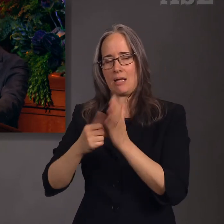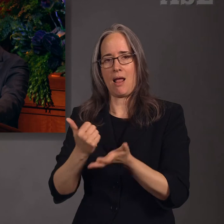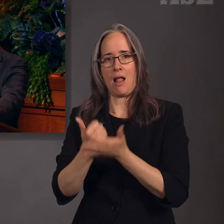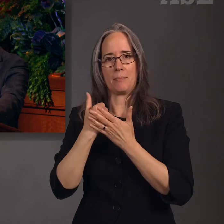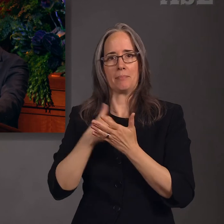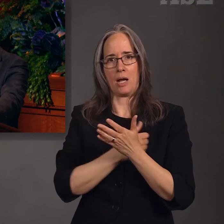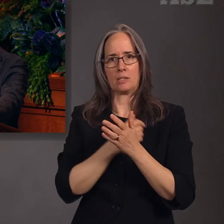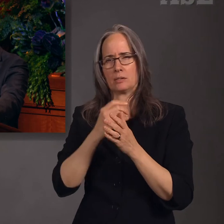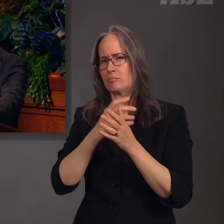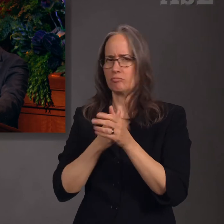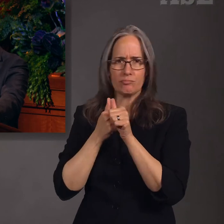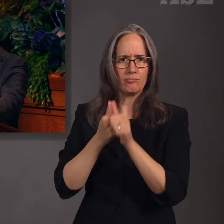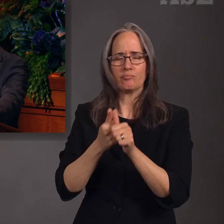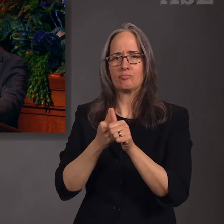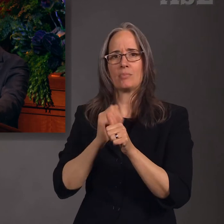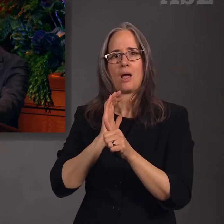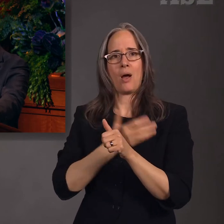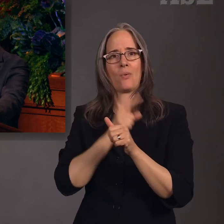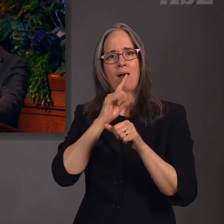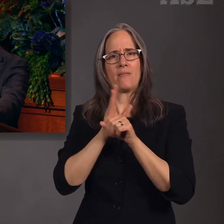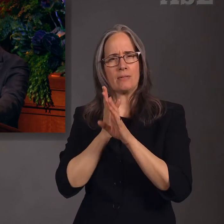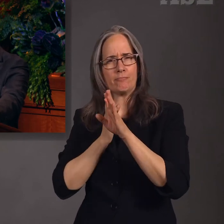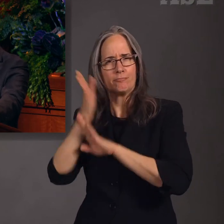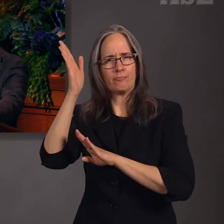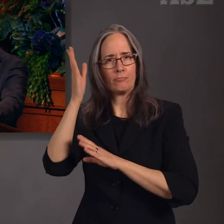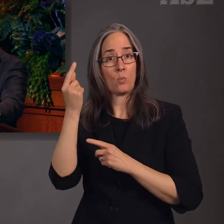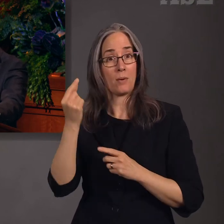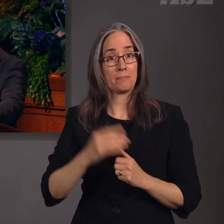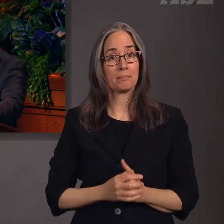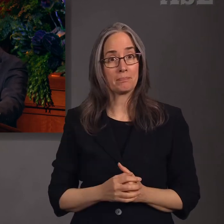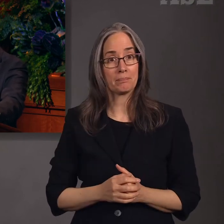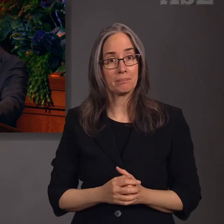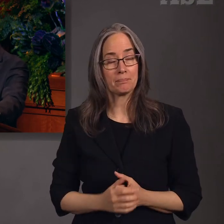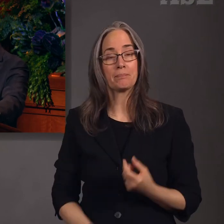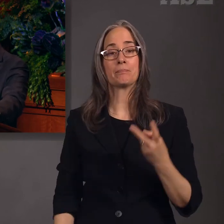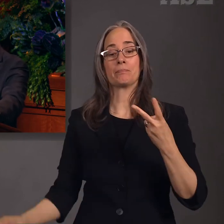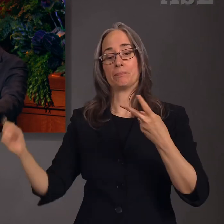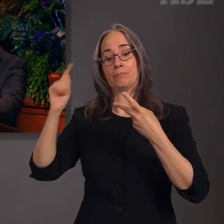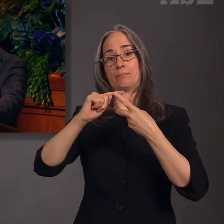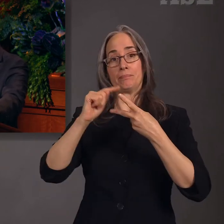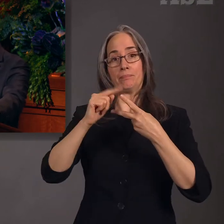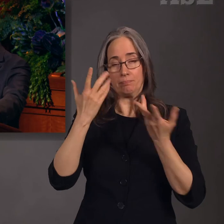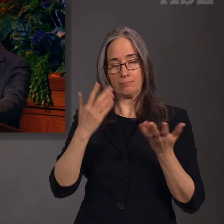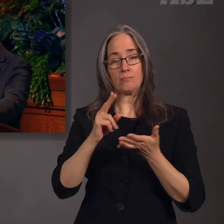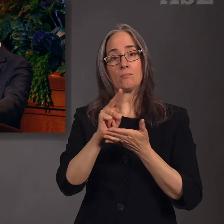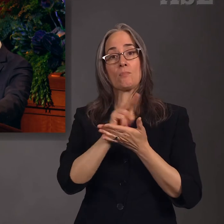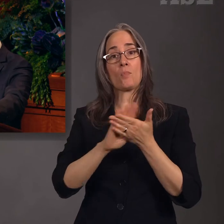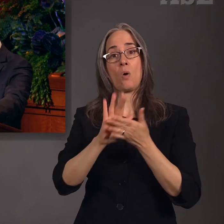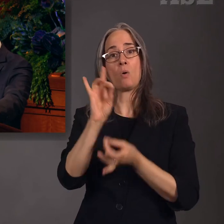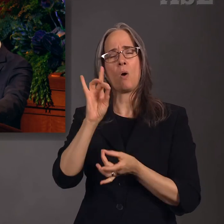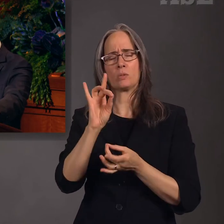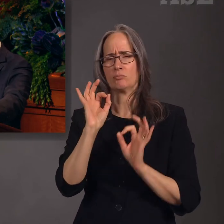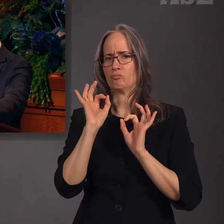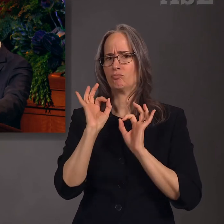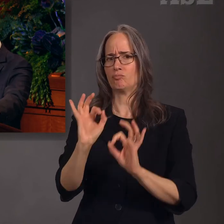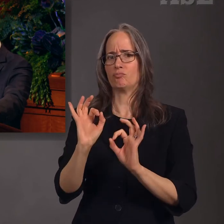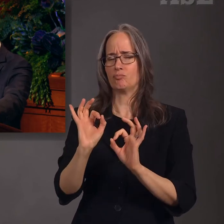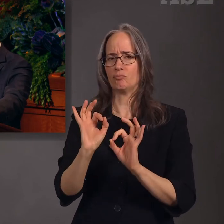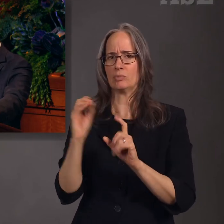faithfully keep covenant. One, the Holy Ghost can teach us, remind us